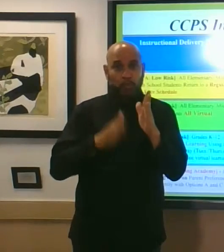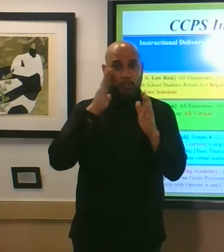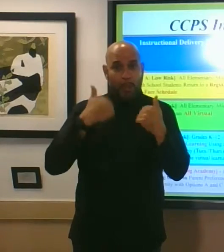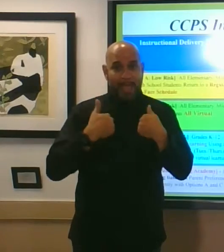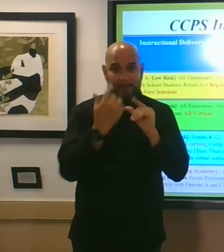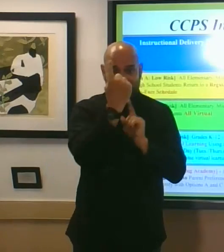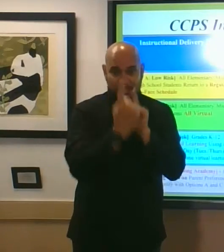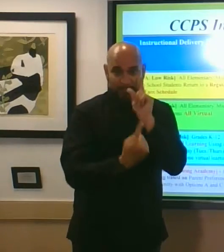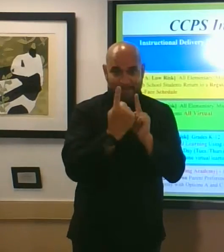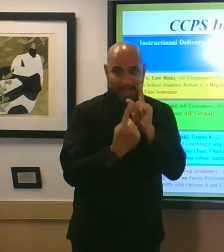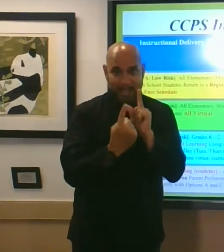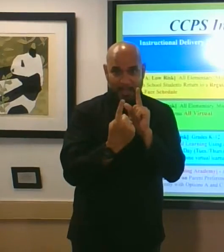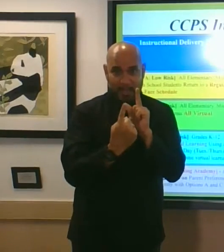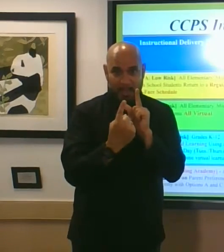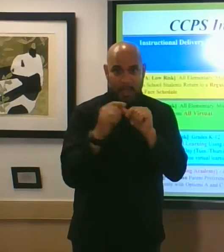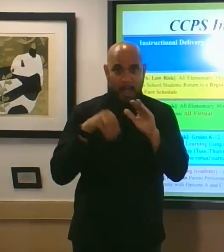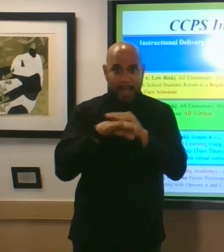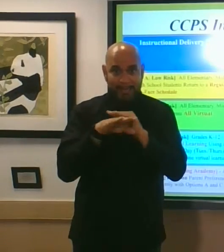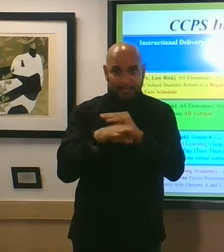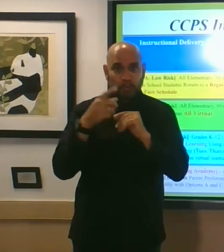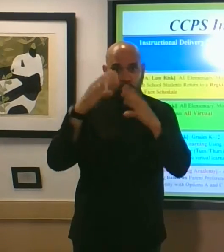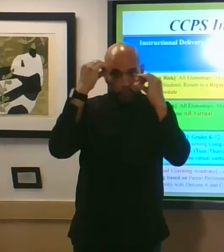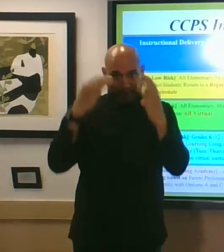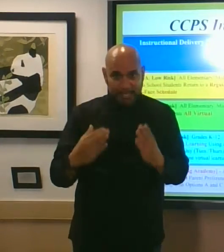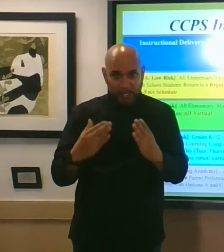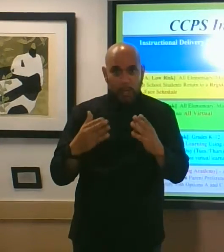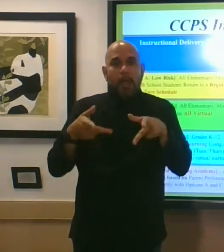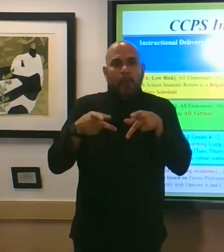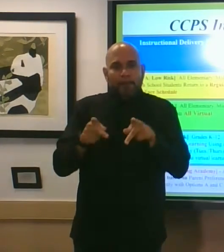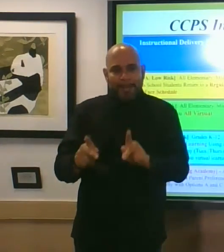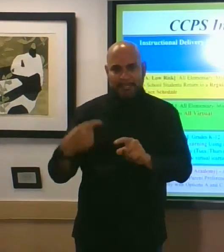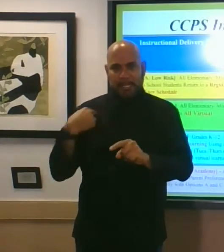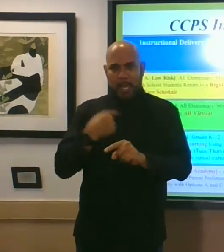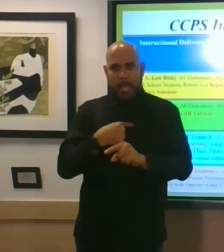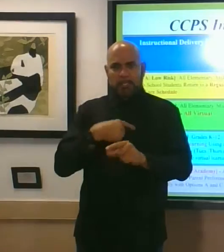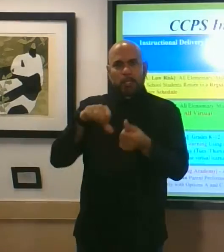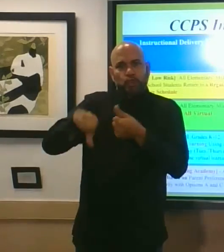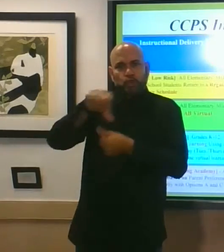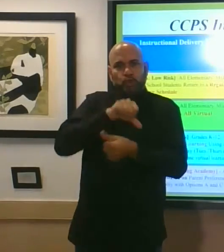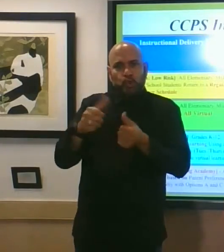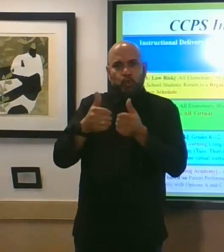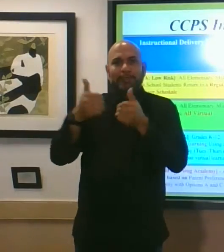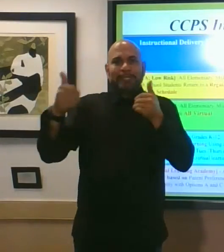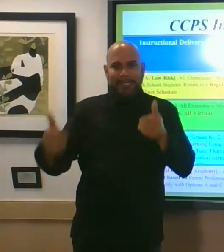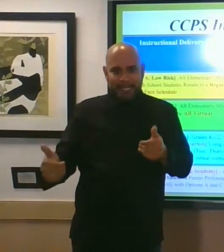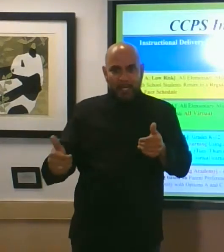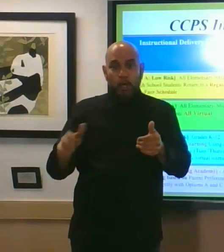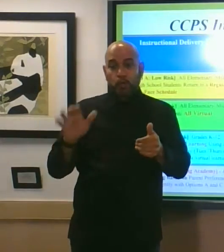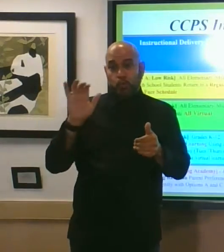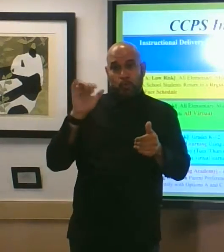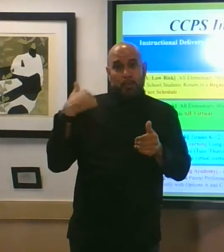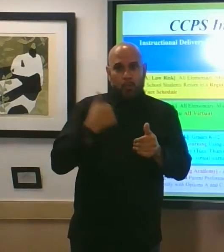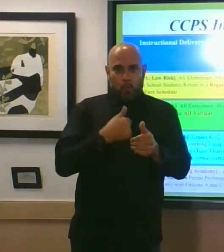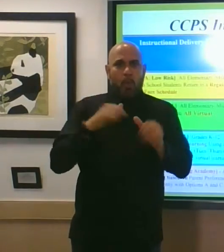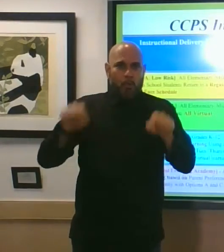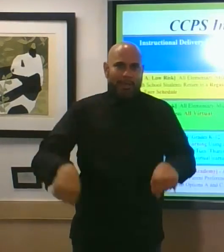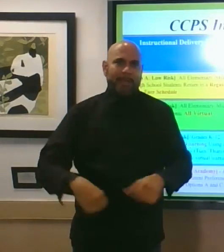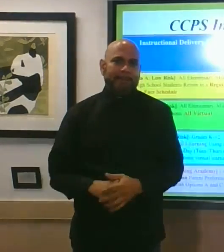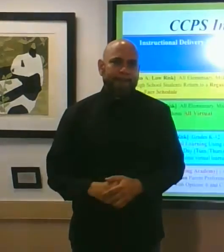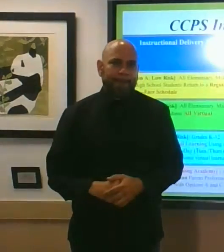to a teacher but it also allows us to do social distancing to the extent that that we can